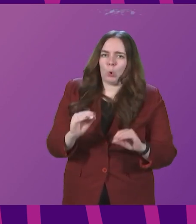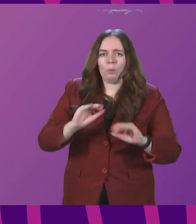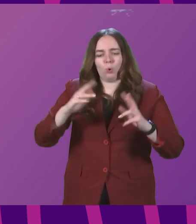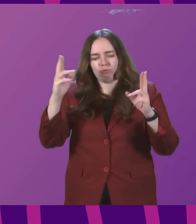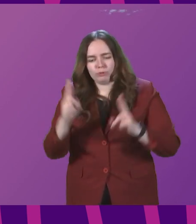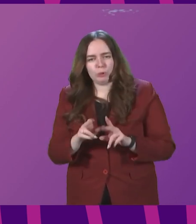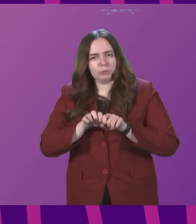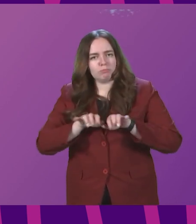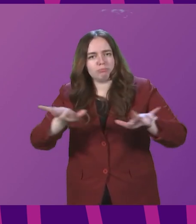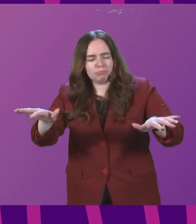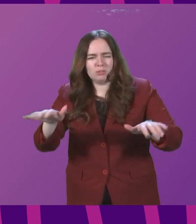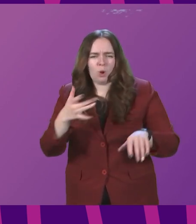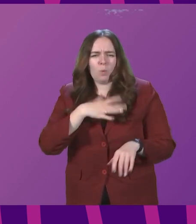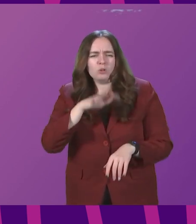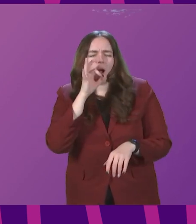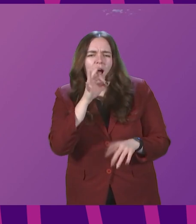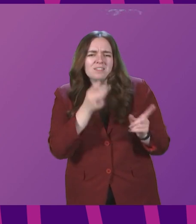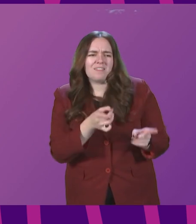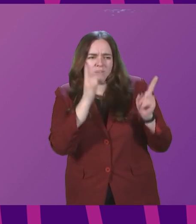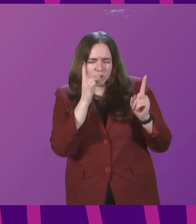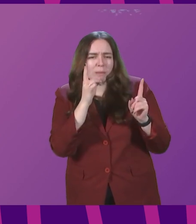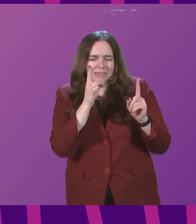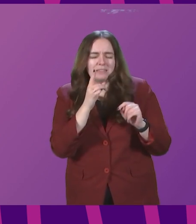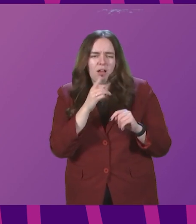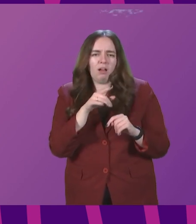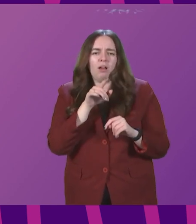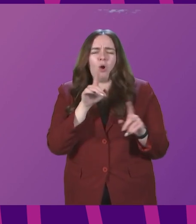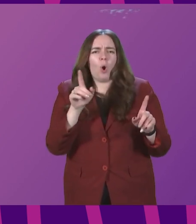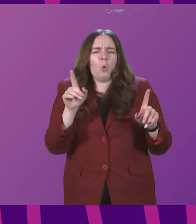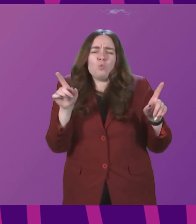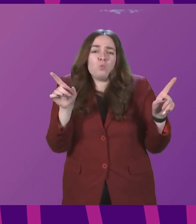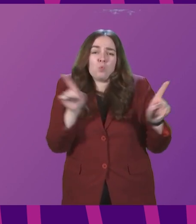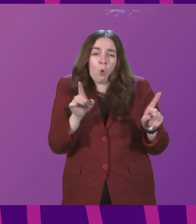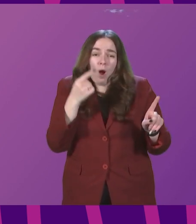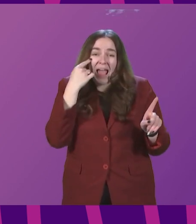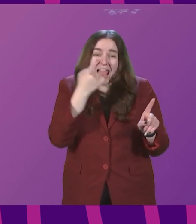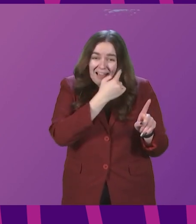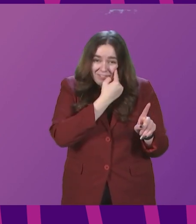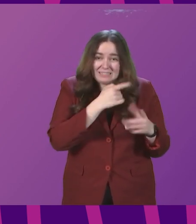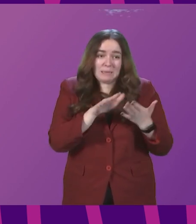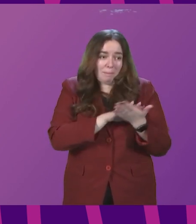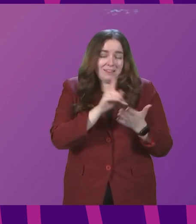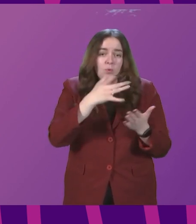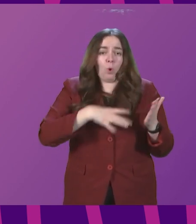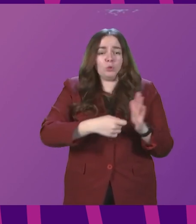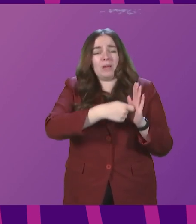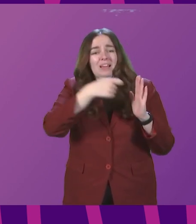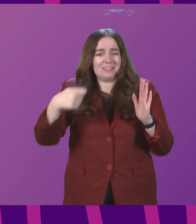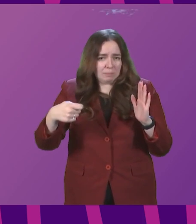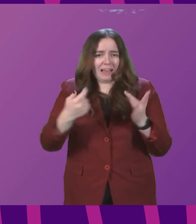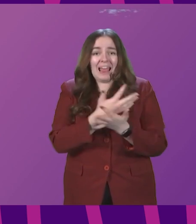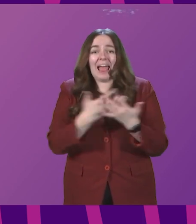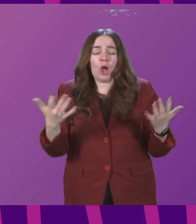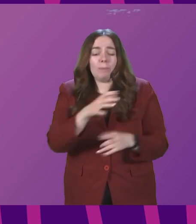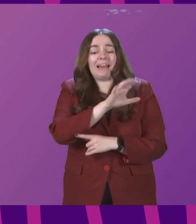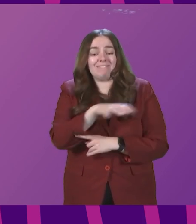So can I ask the first minister on just what evidence is she considering expanding the number of venues affected by the